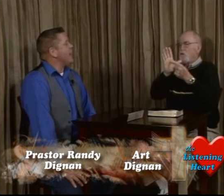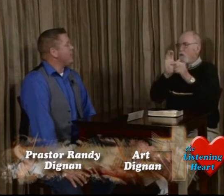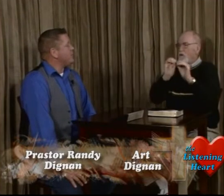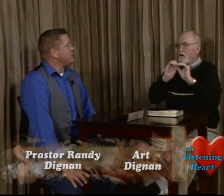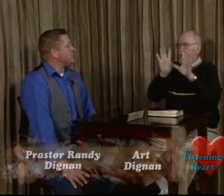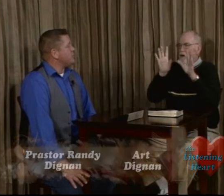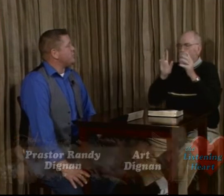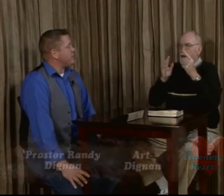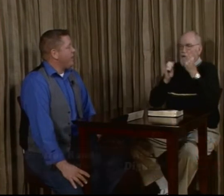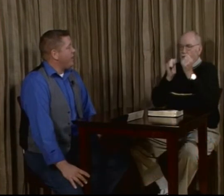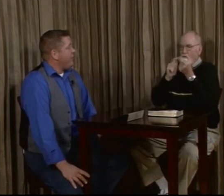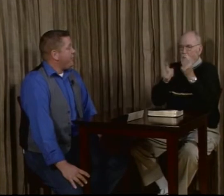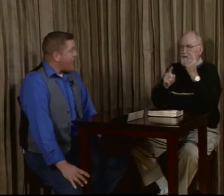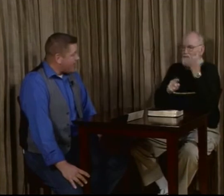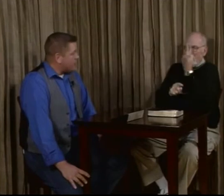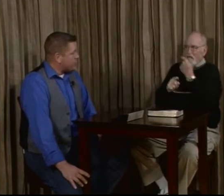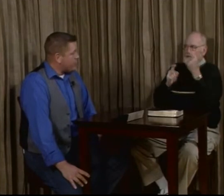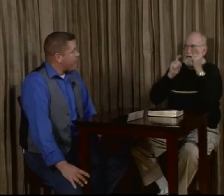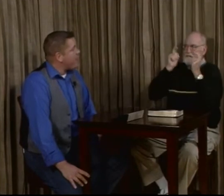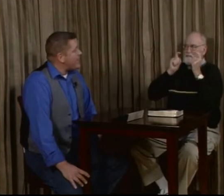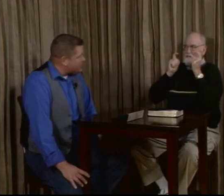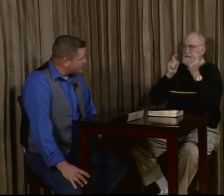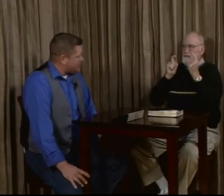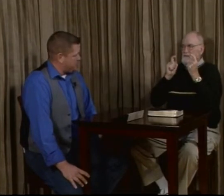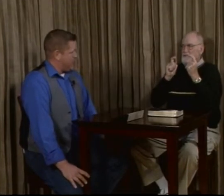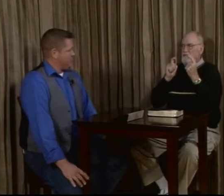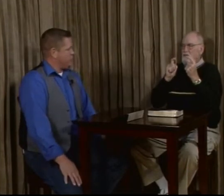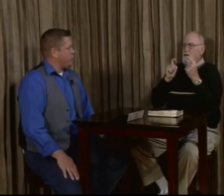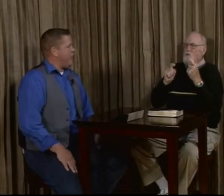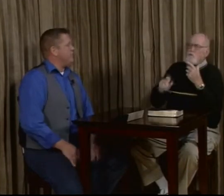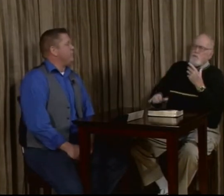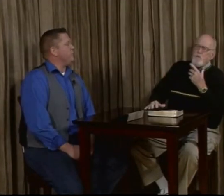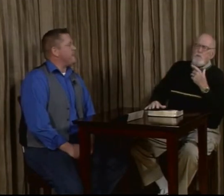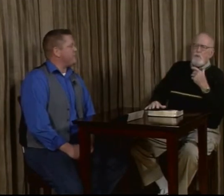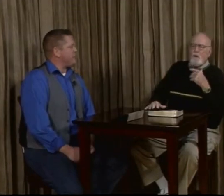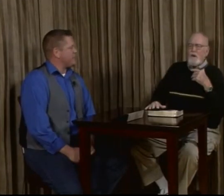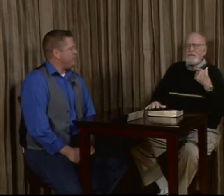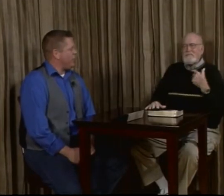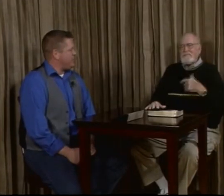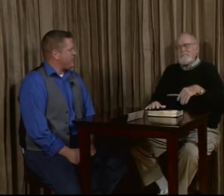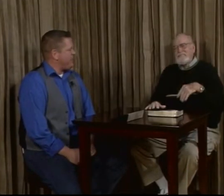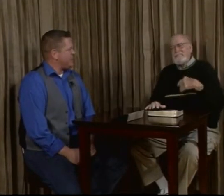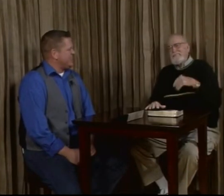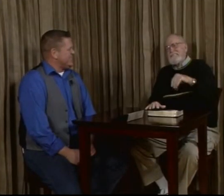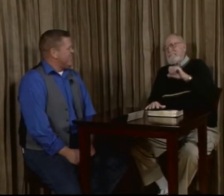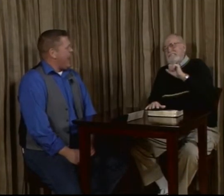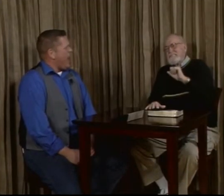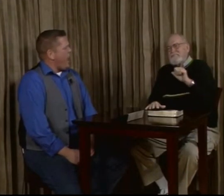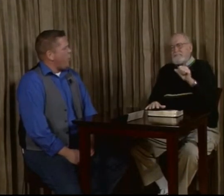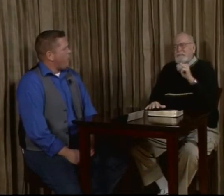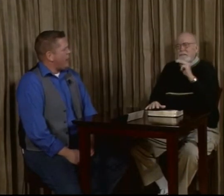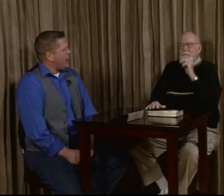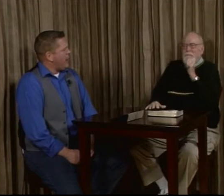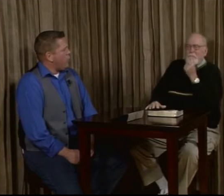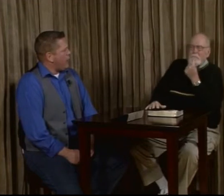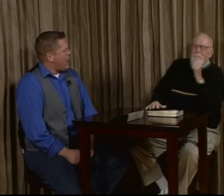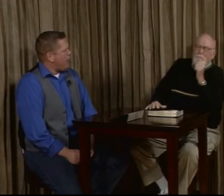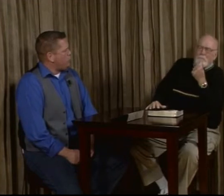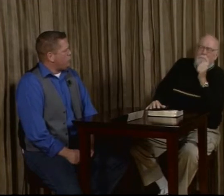language, excuse me now, that comes from facial expressions. We're able to emphasize a point. see my face now? Ow. Oh, my. Wow. Ooh,